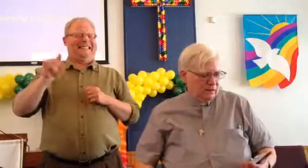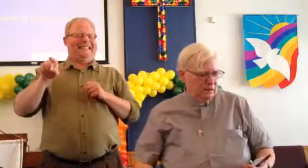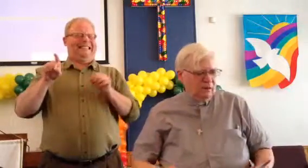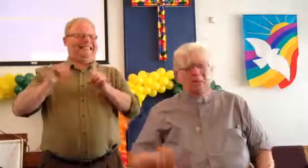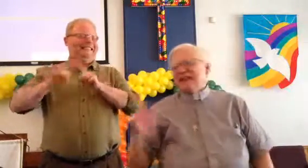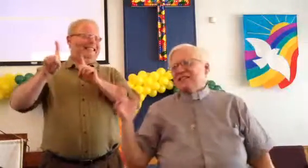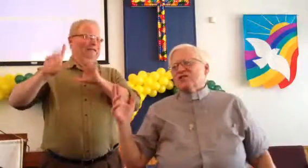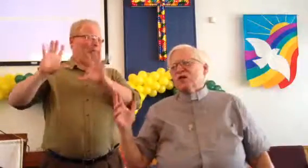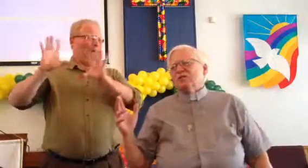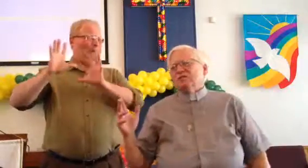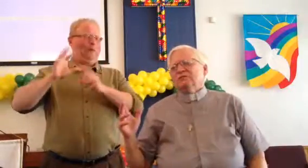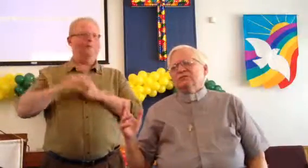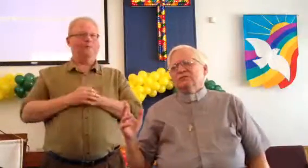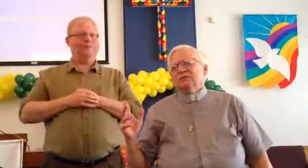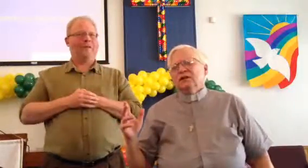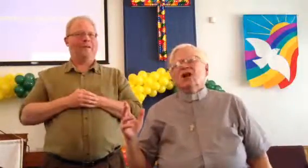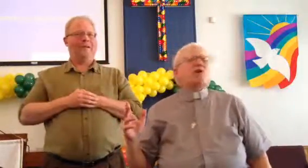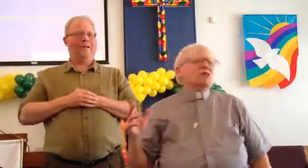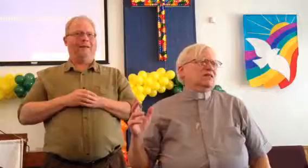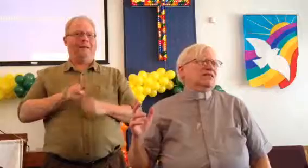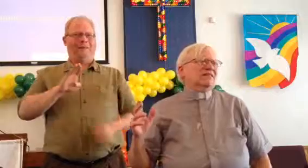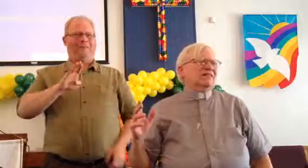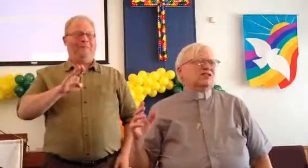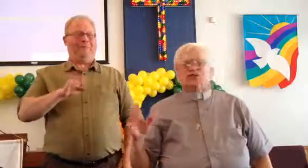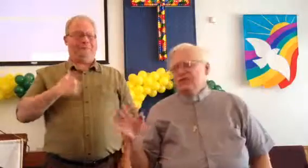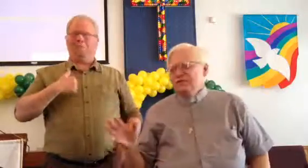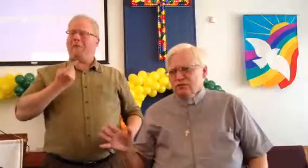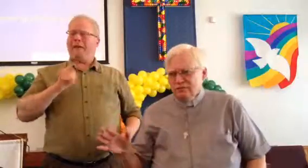Bisexual? Oh, they're just confused.